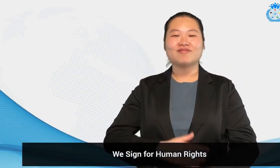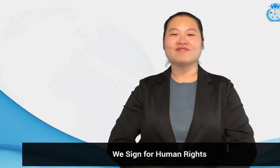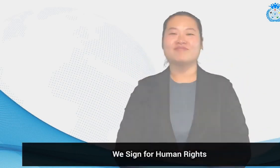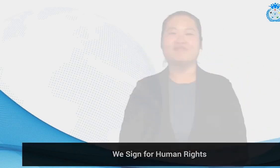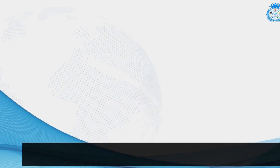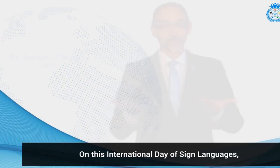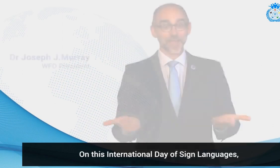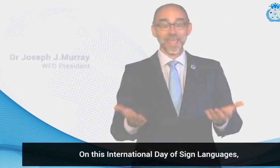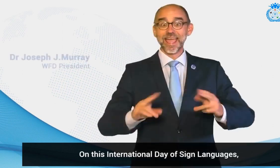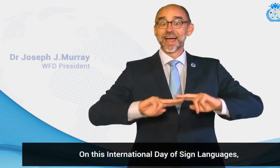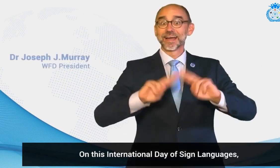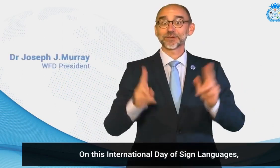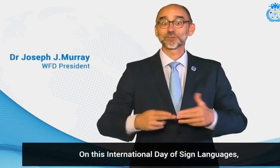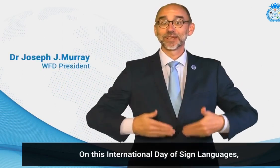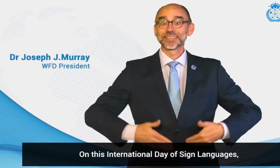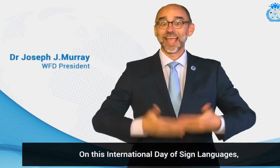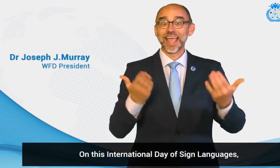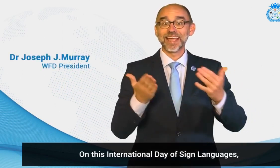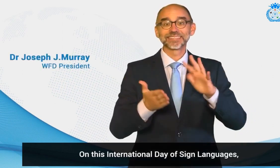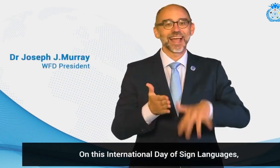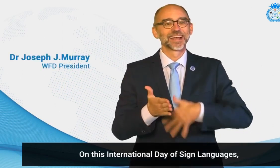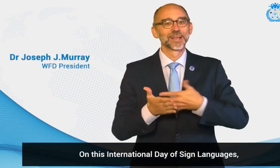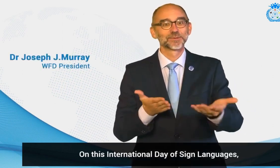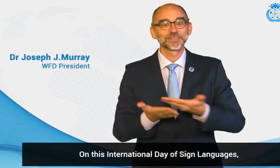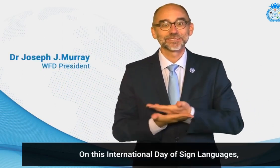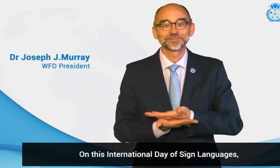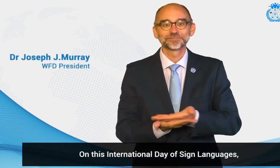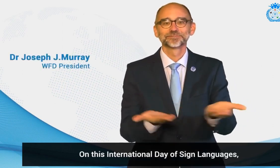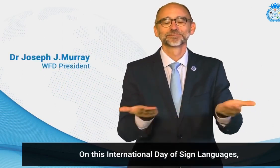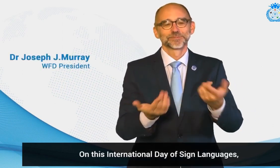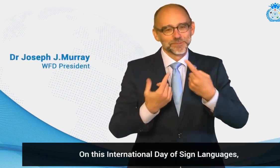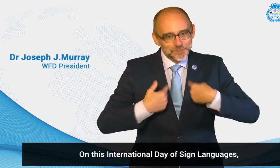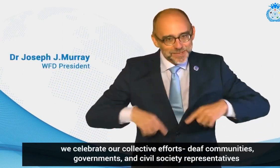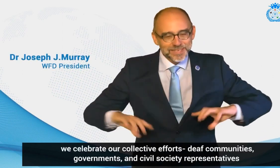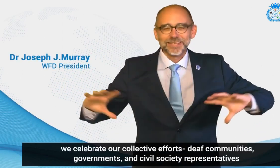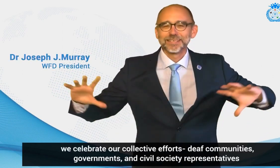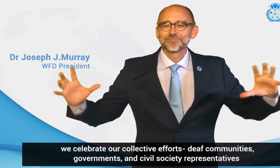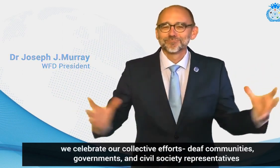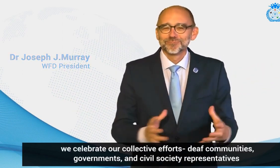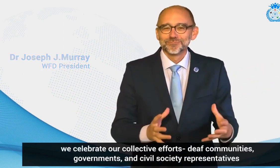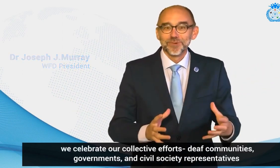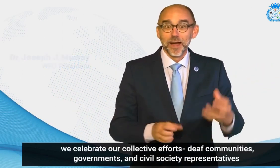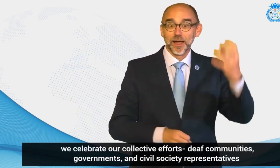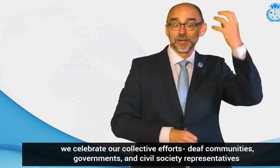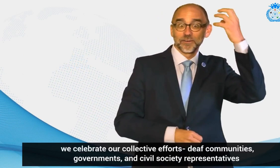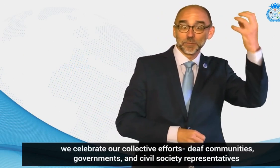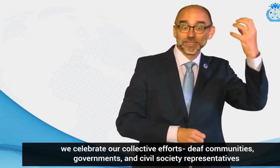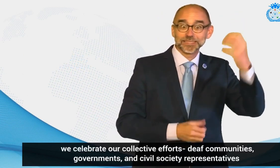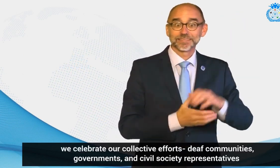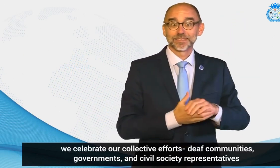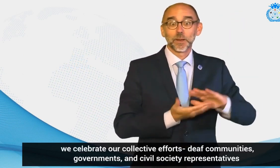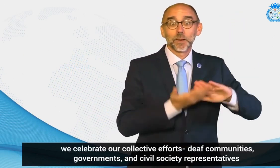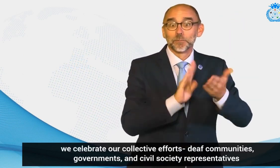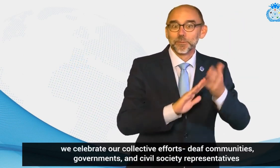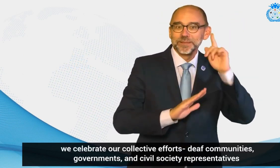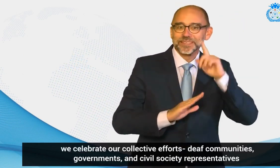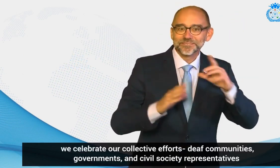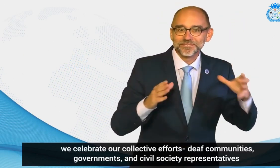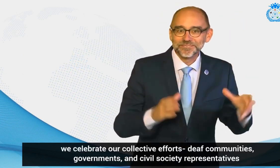On this International Day of Sign Languages, we celebrate our collective efforts, Deaf communities,